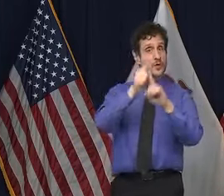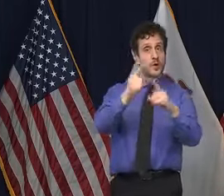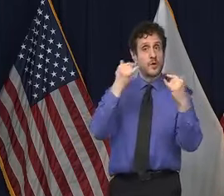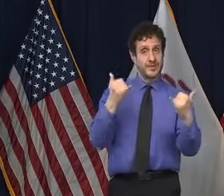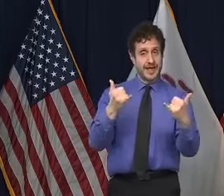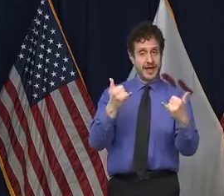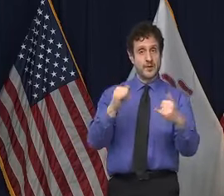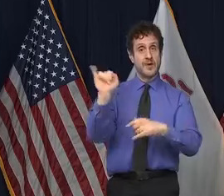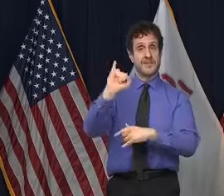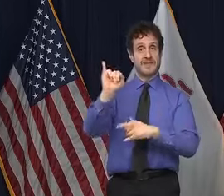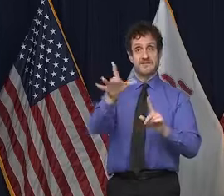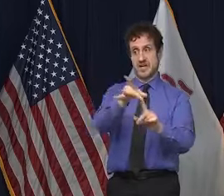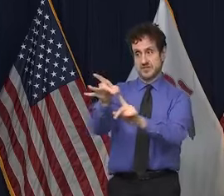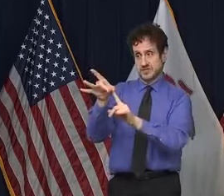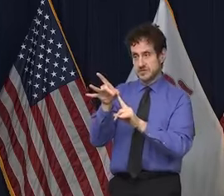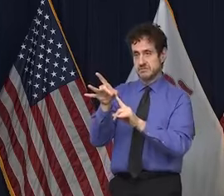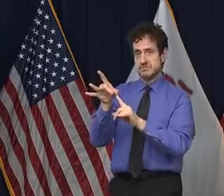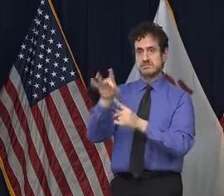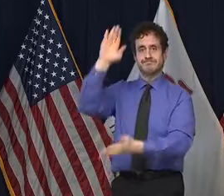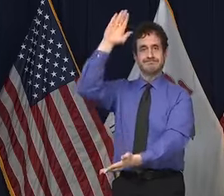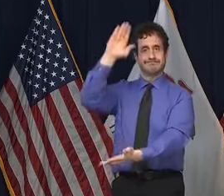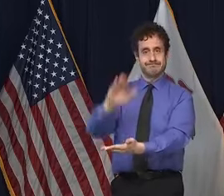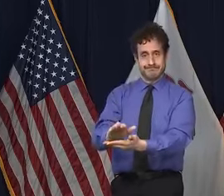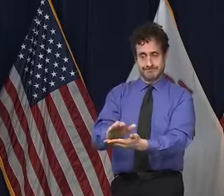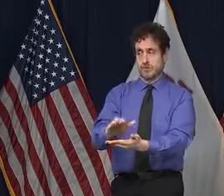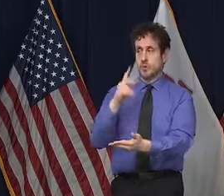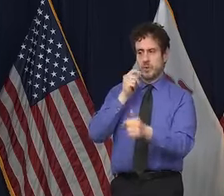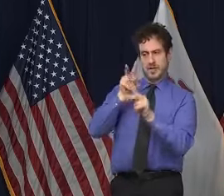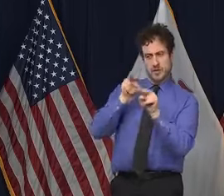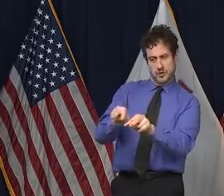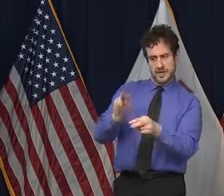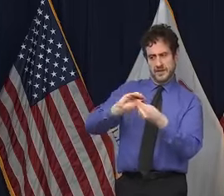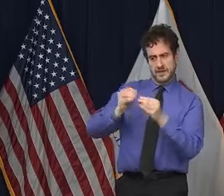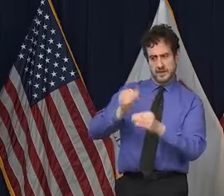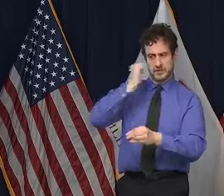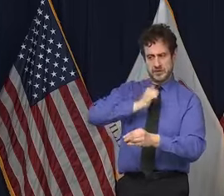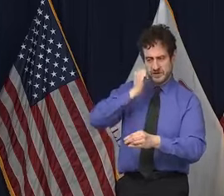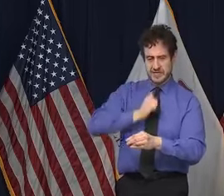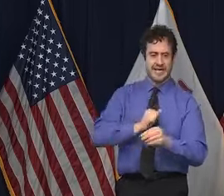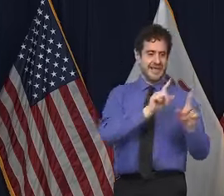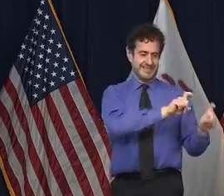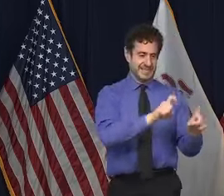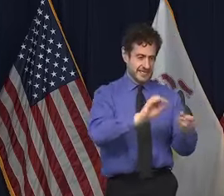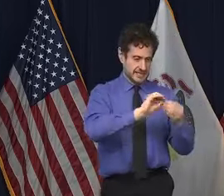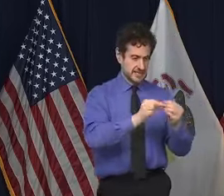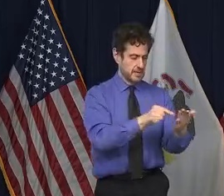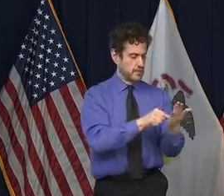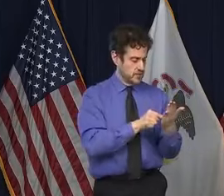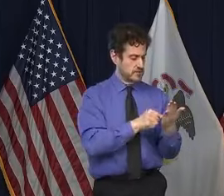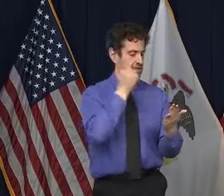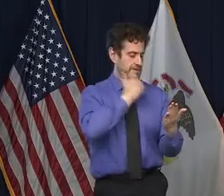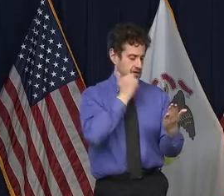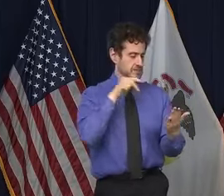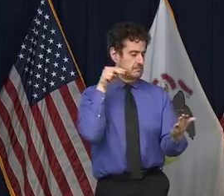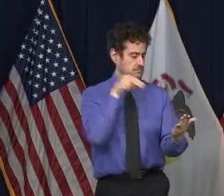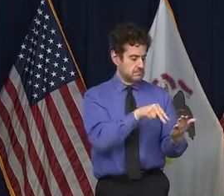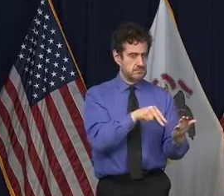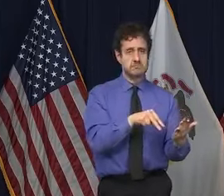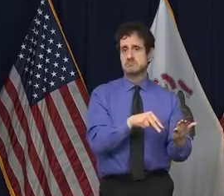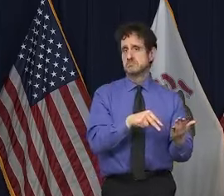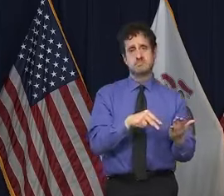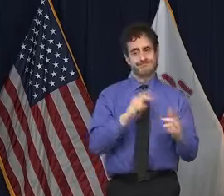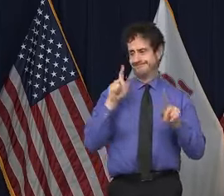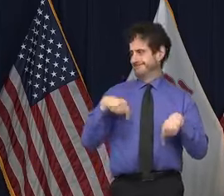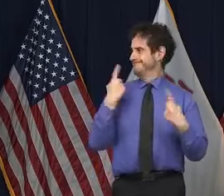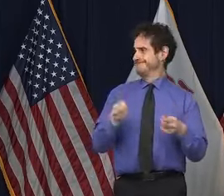and so we'll be following those infection numbers every day, the testing numbers every day as we do and